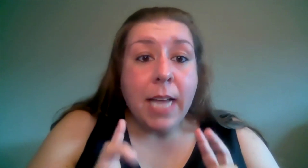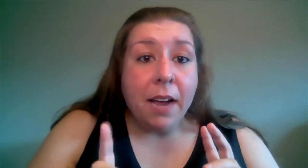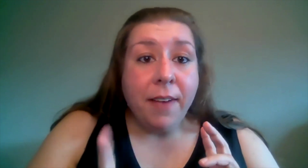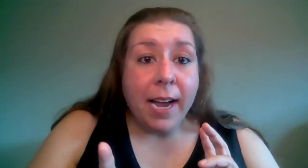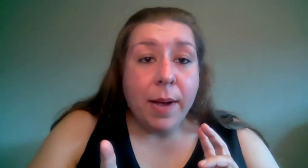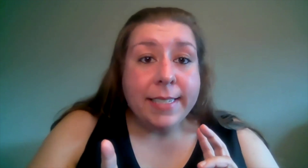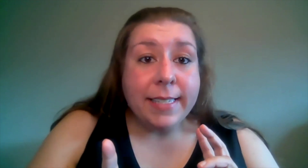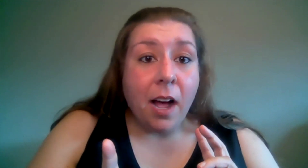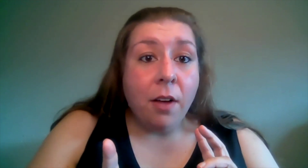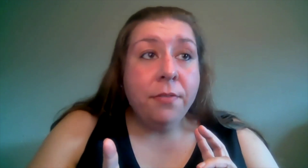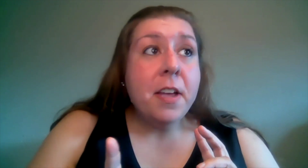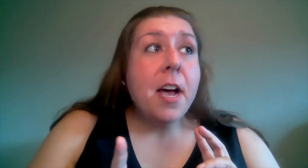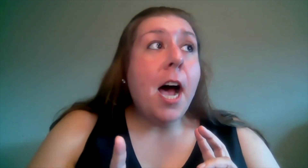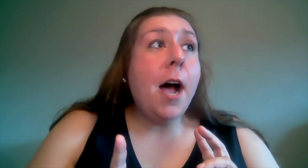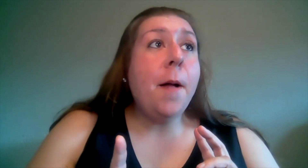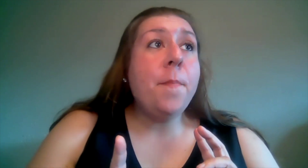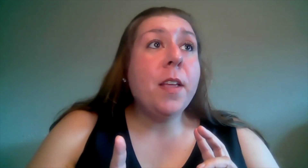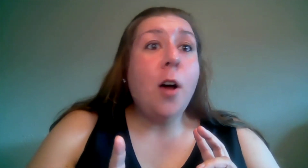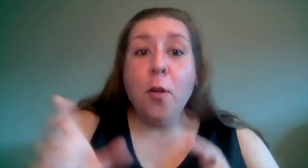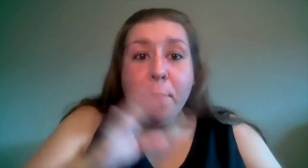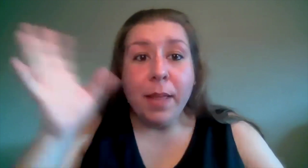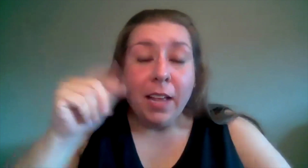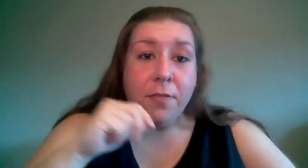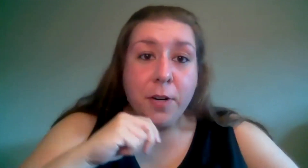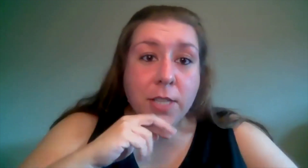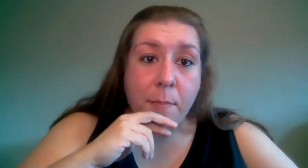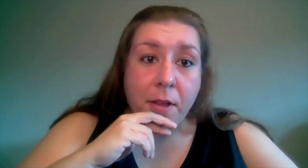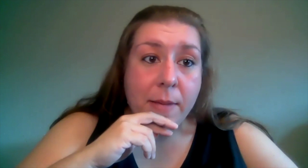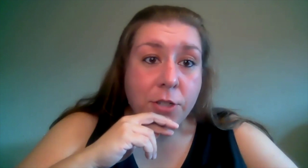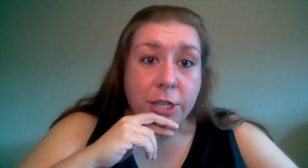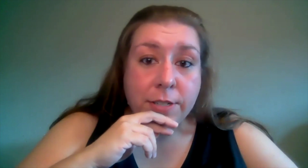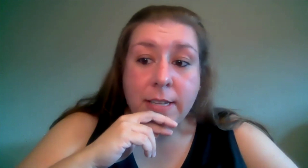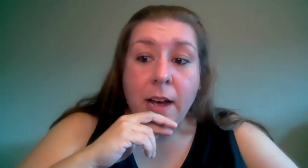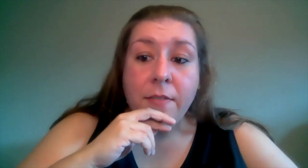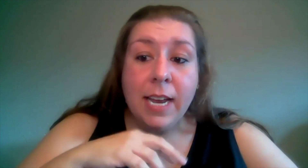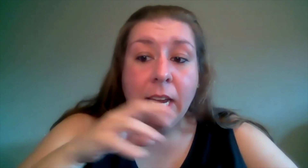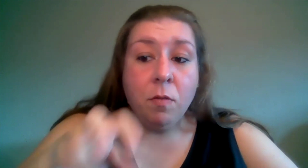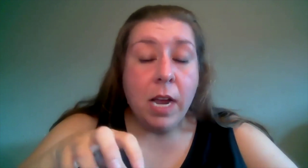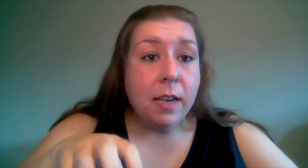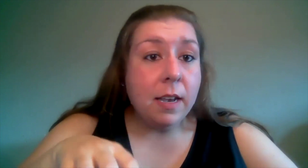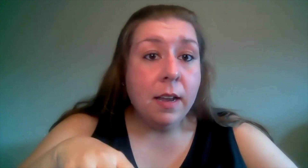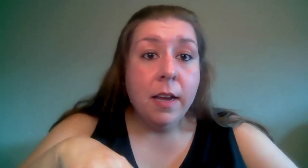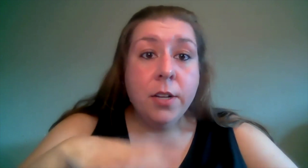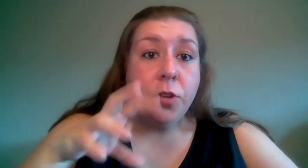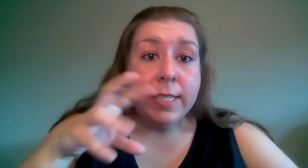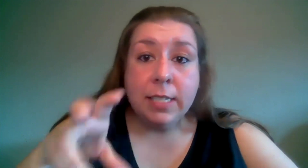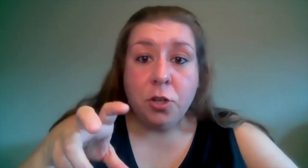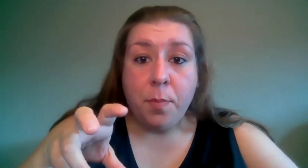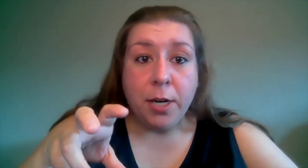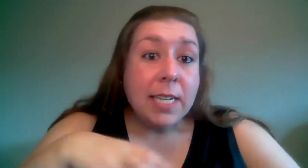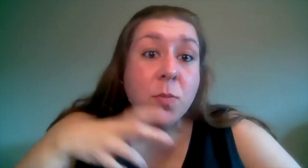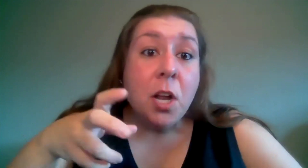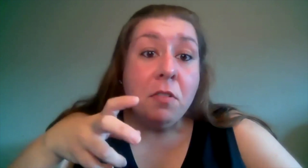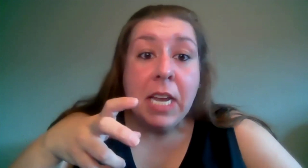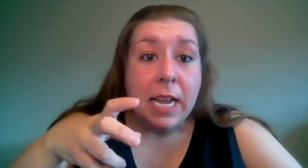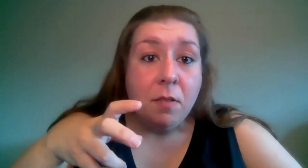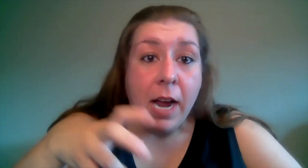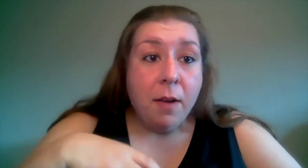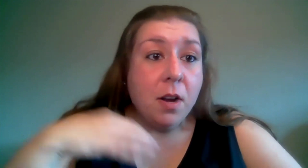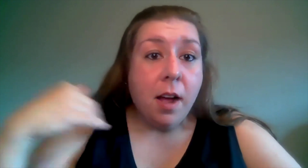i find myself um only playing the first couple of measures of any written transitional parts because we don't need it right we're